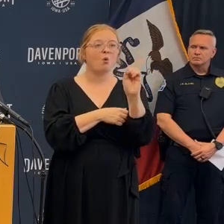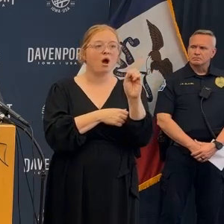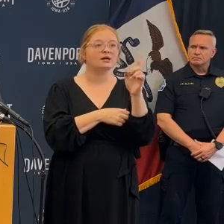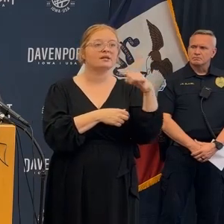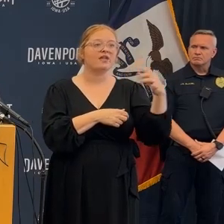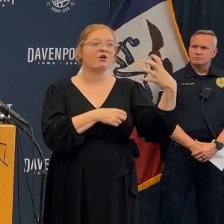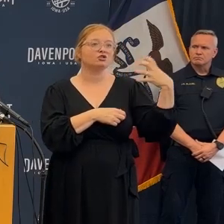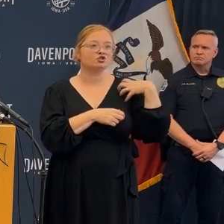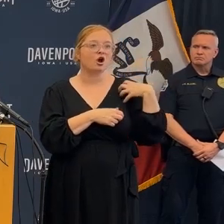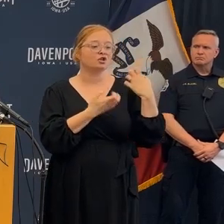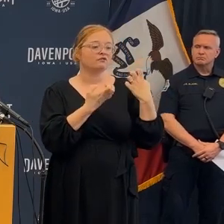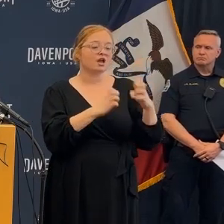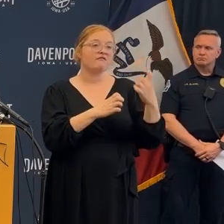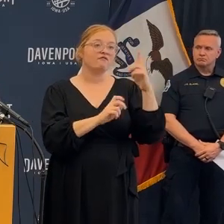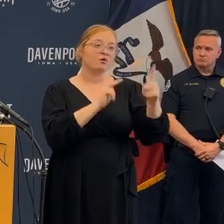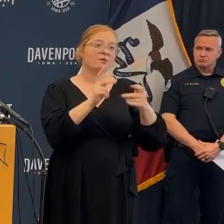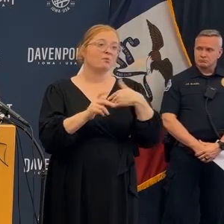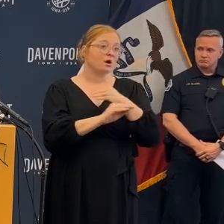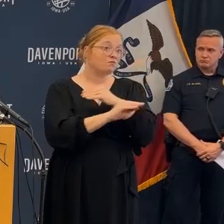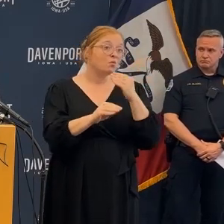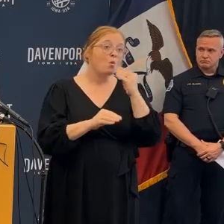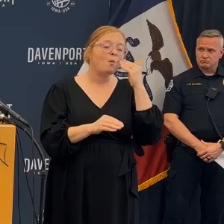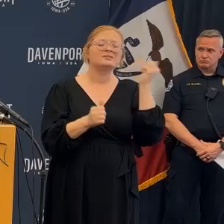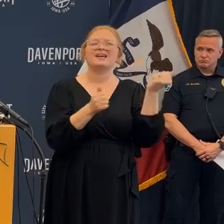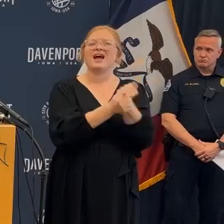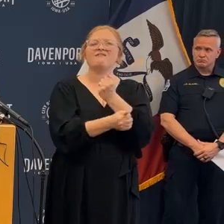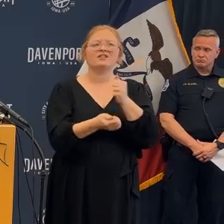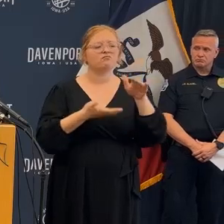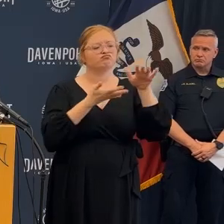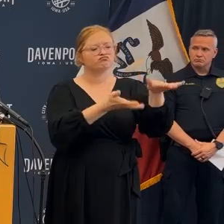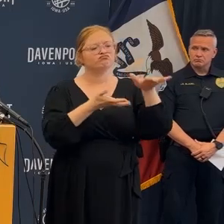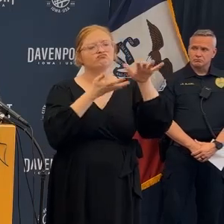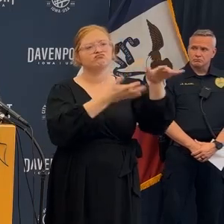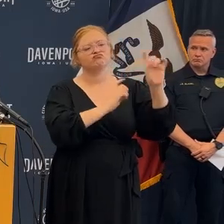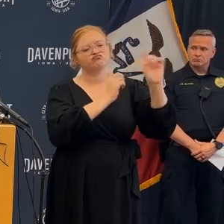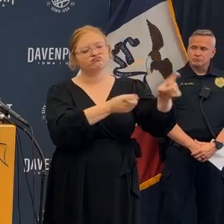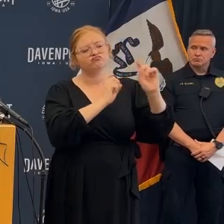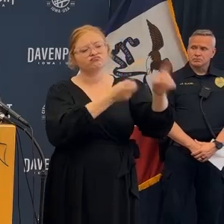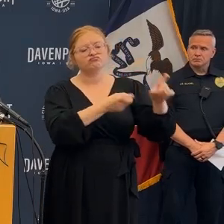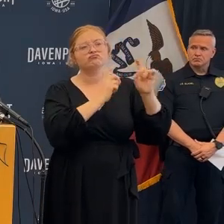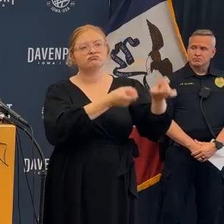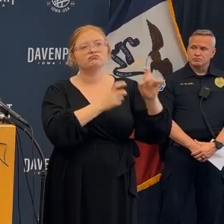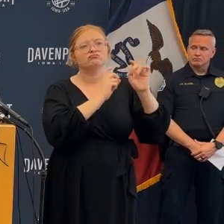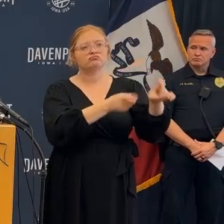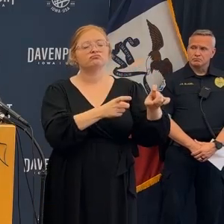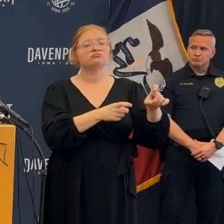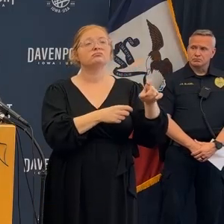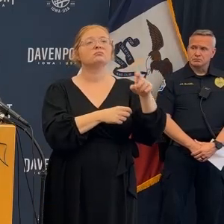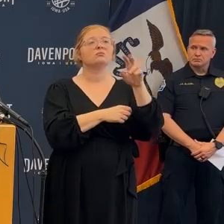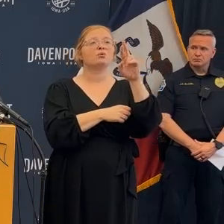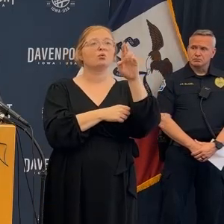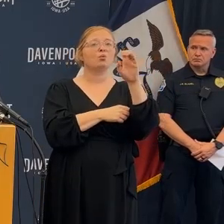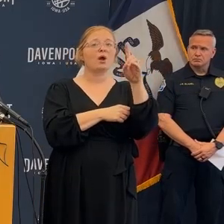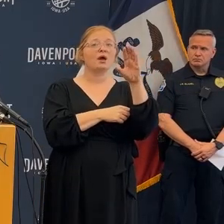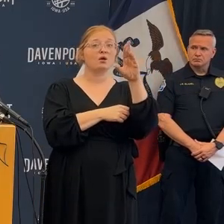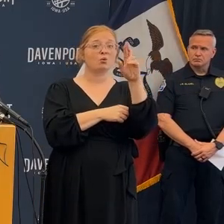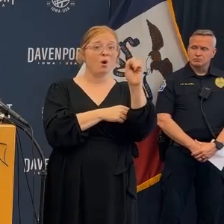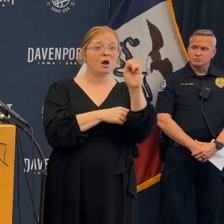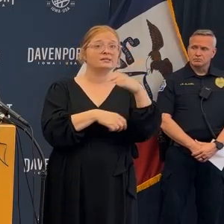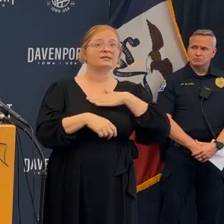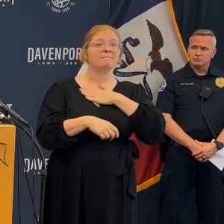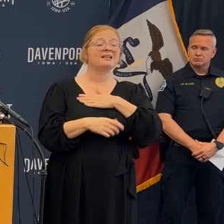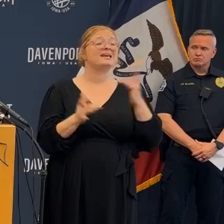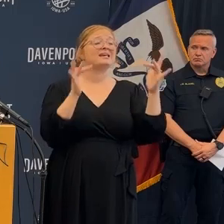or food or whatever please please please everything go to the Red Cross they are coordinating the effort for the